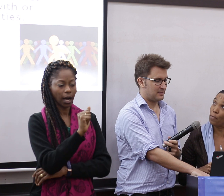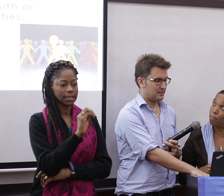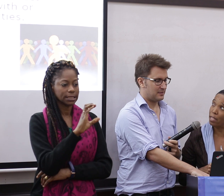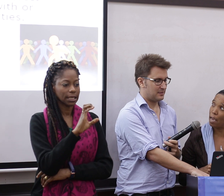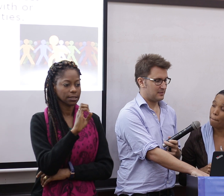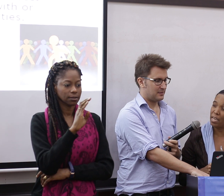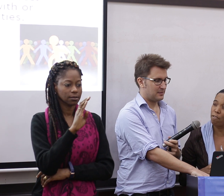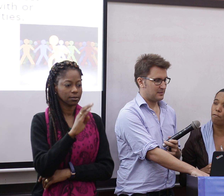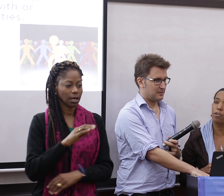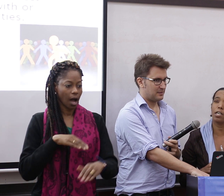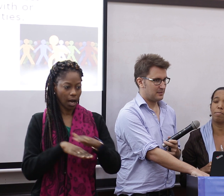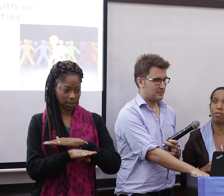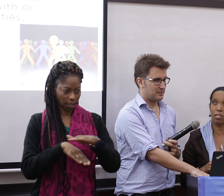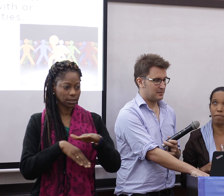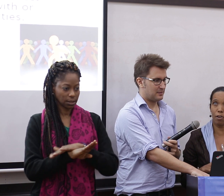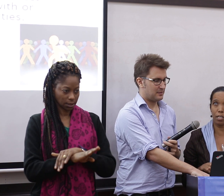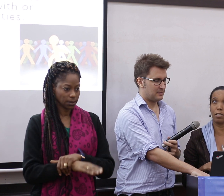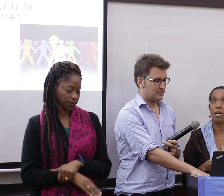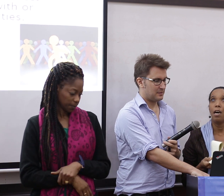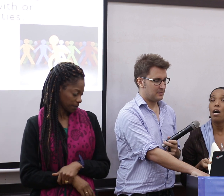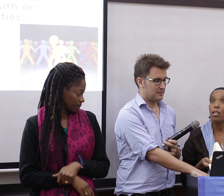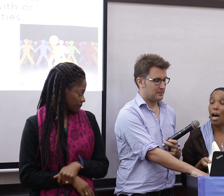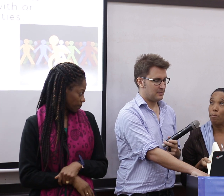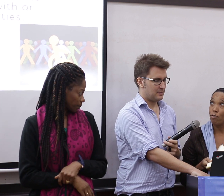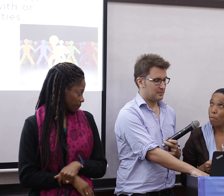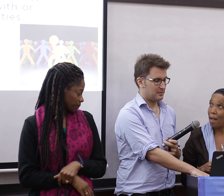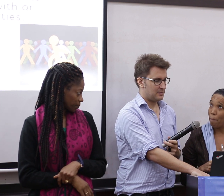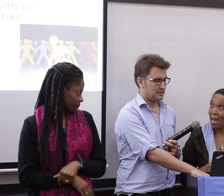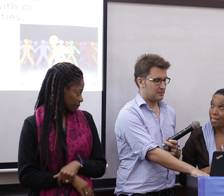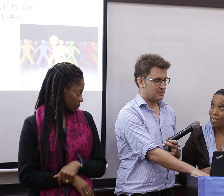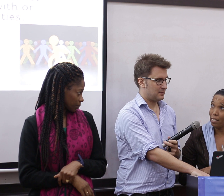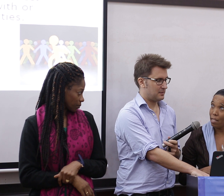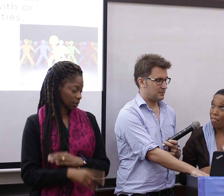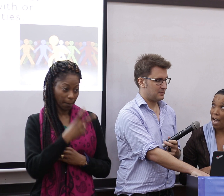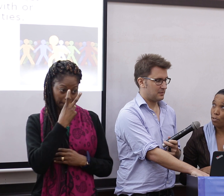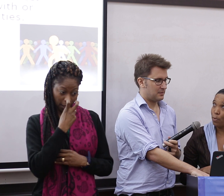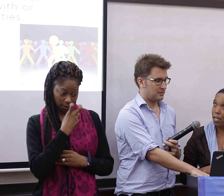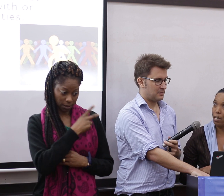will be their main focus, because, of course, due to blindness, that will